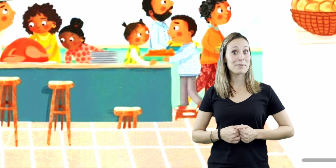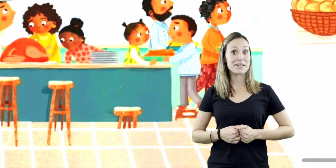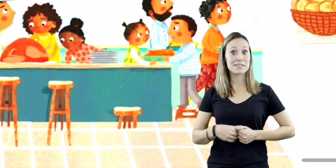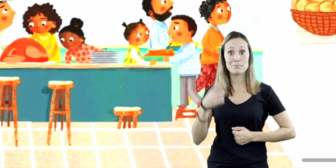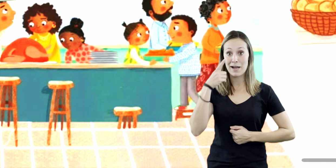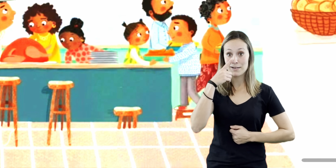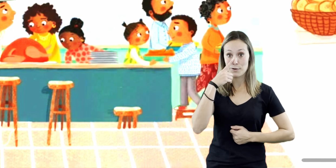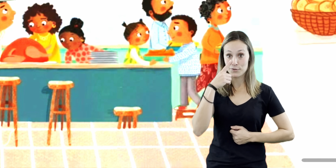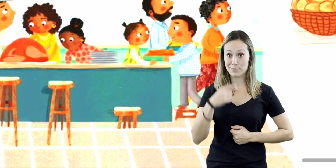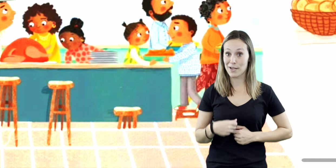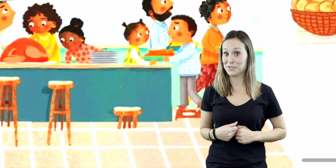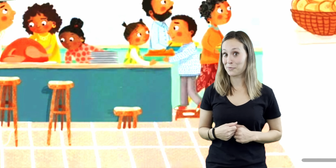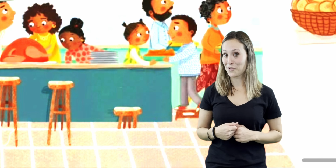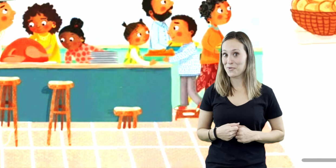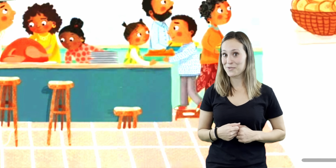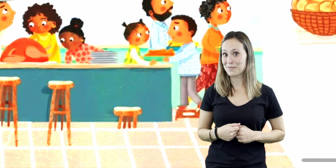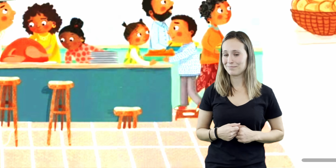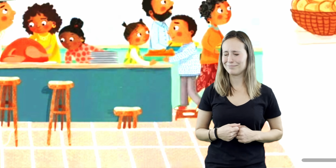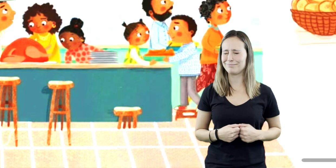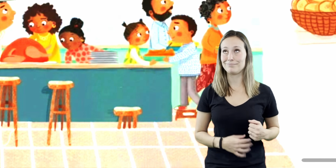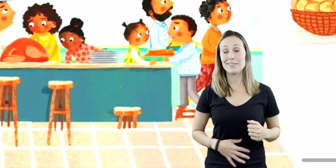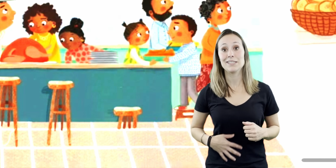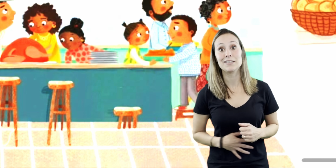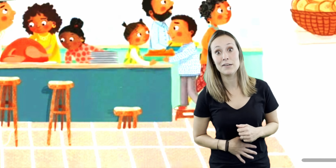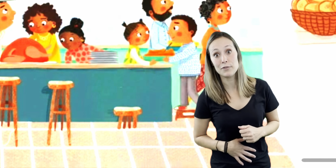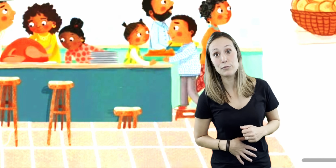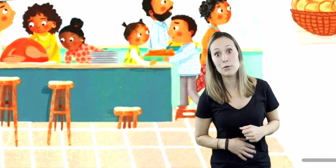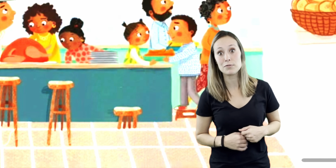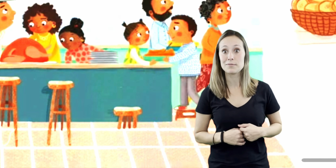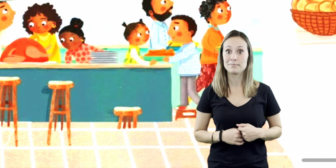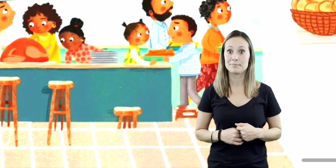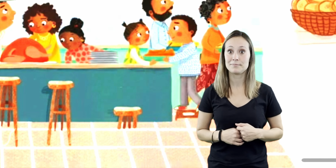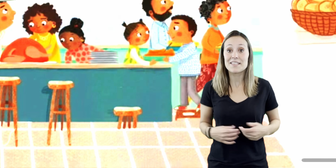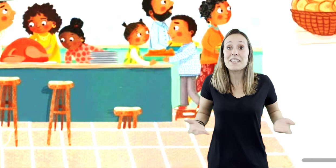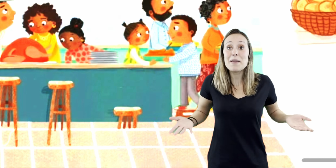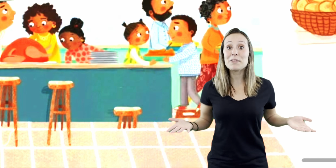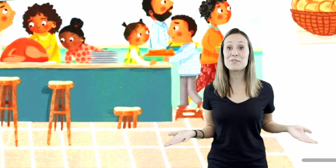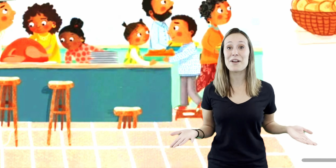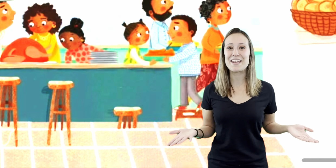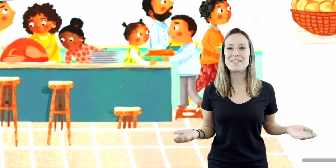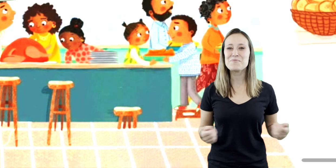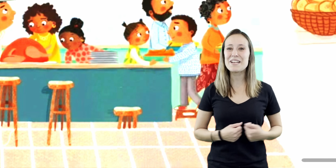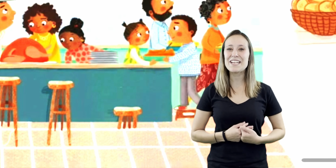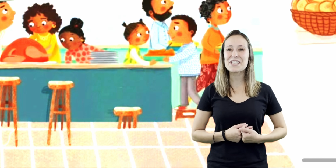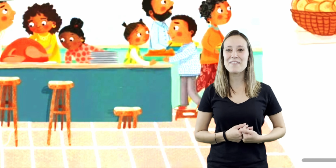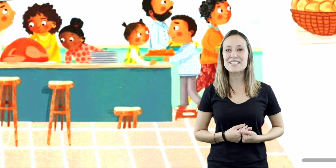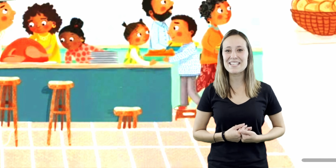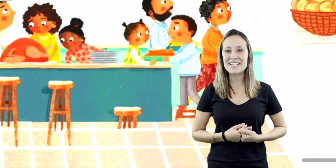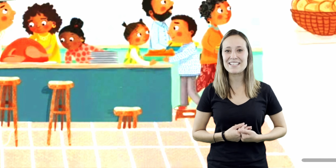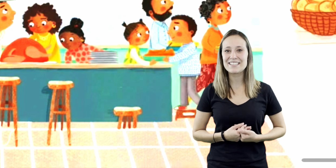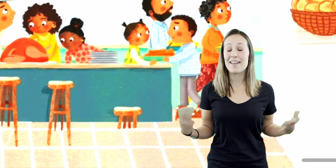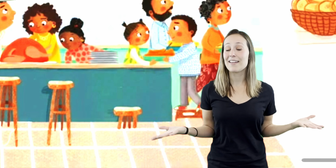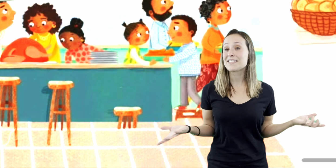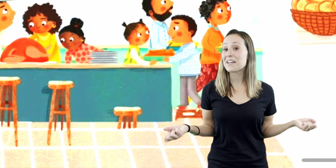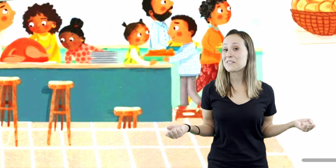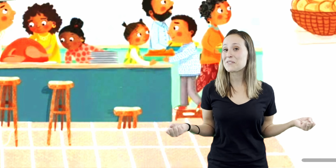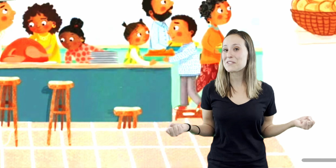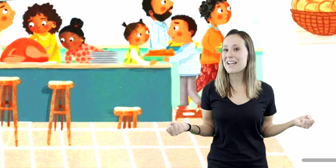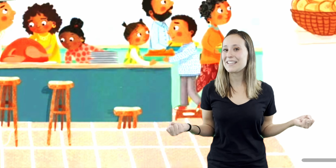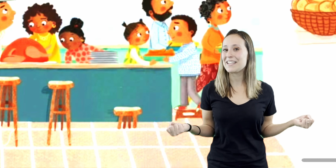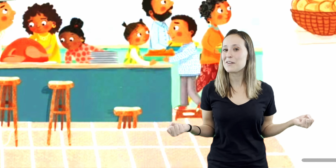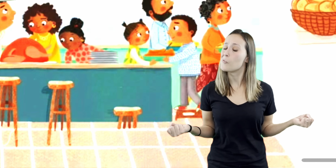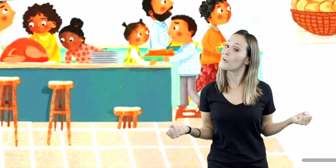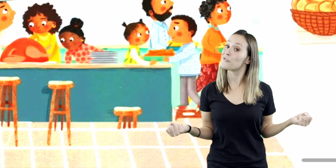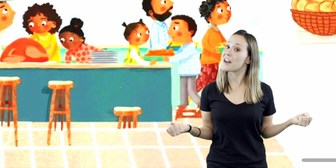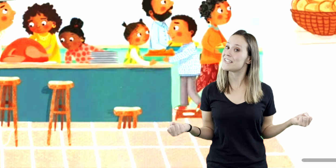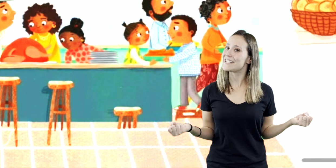cloth napkins. My nose smells the rolls. I love the rolls. The table is ready. We each have a seat. Hands held so